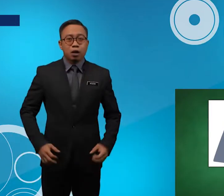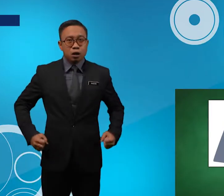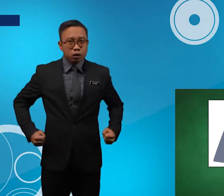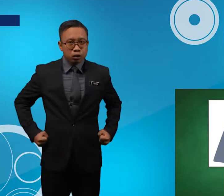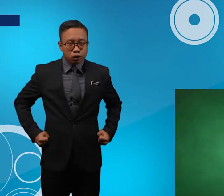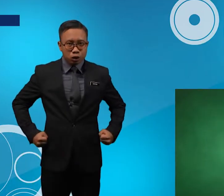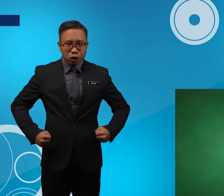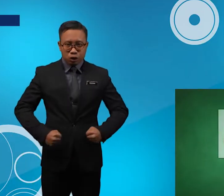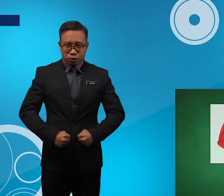Shirt